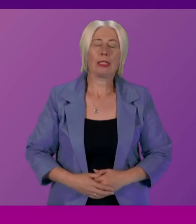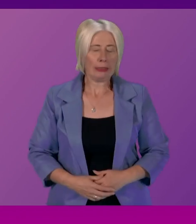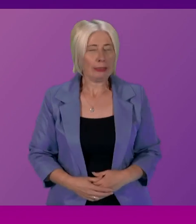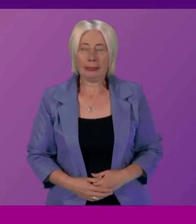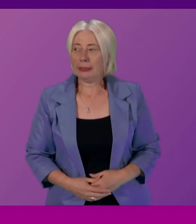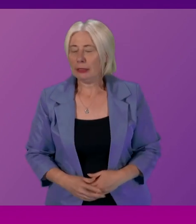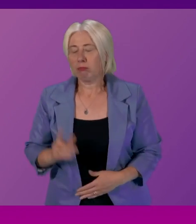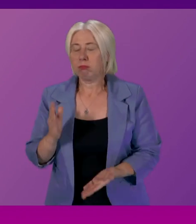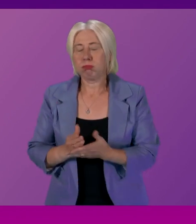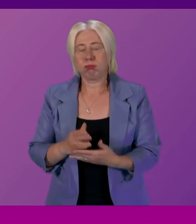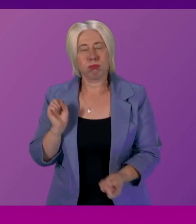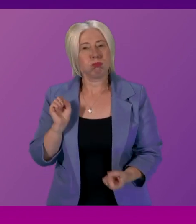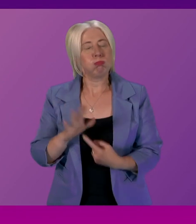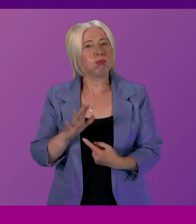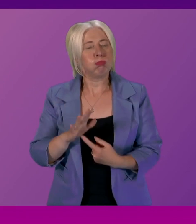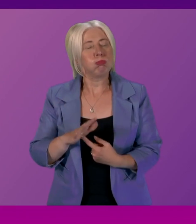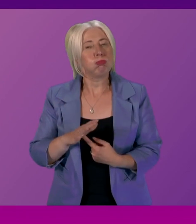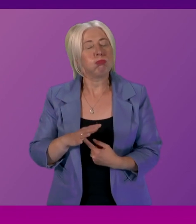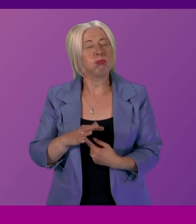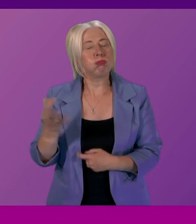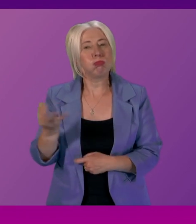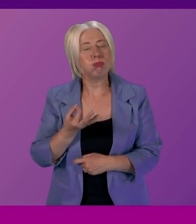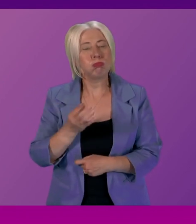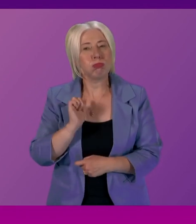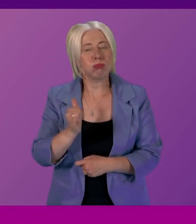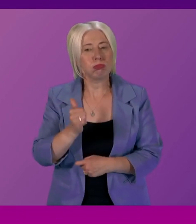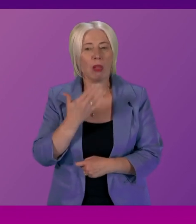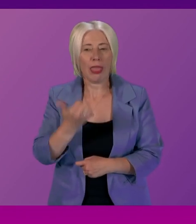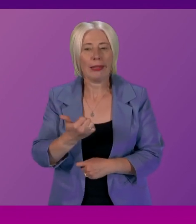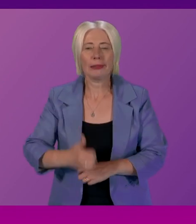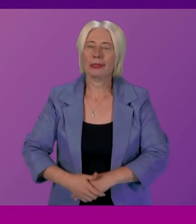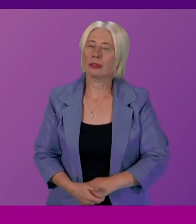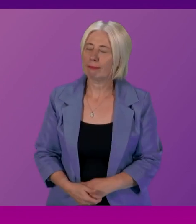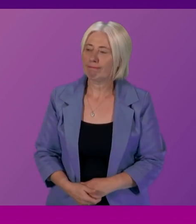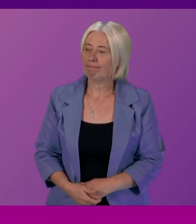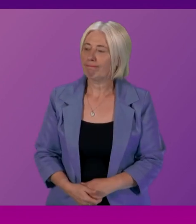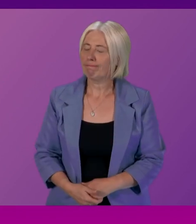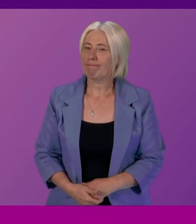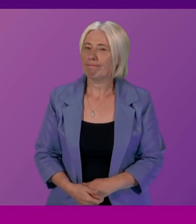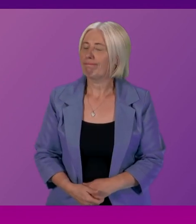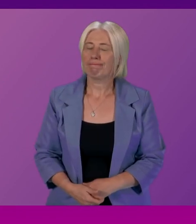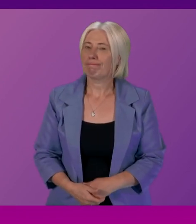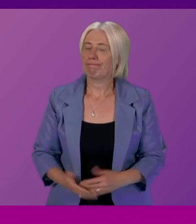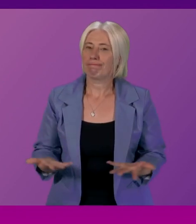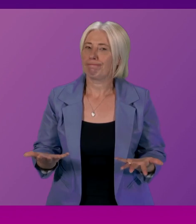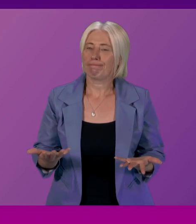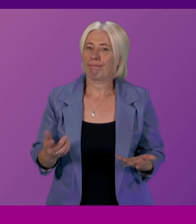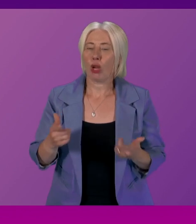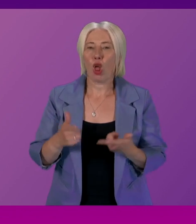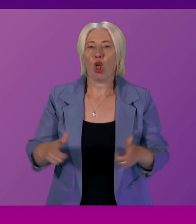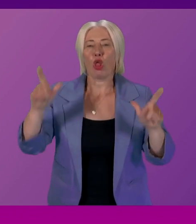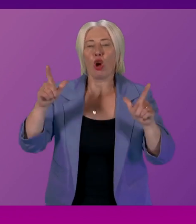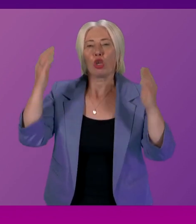important question really good question to ask I don't have the law advocates